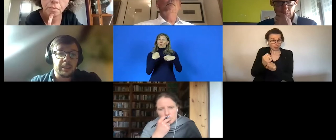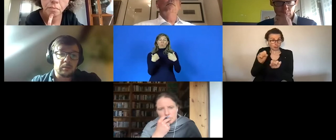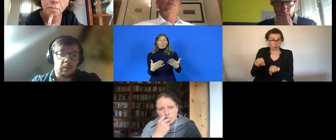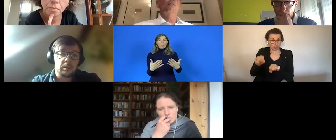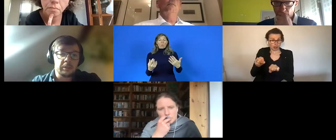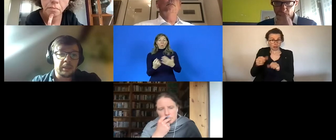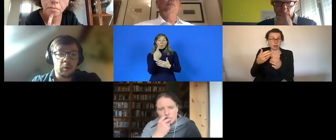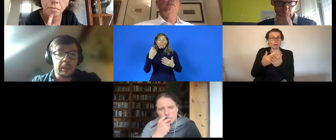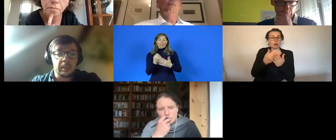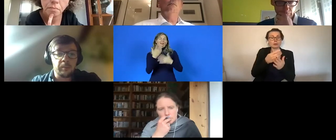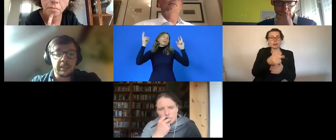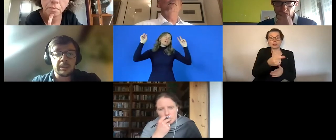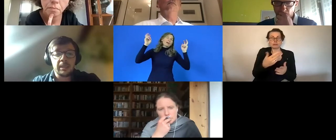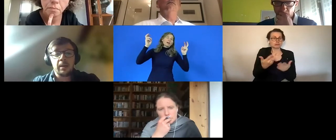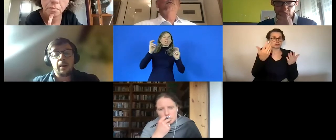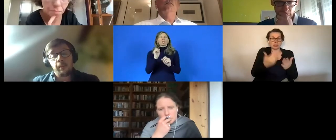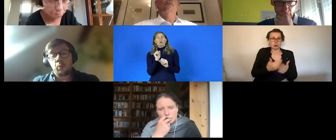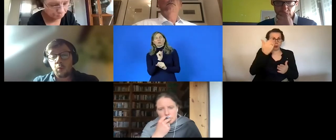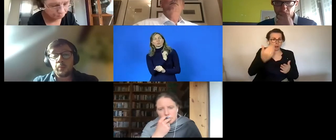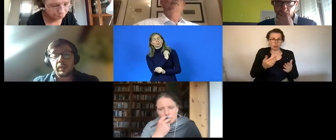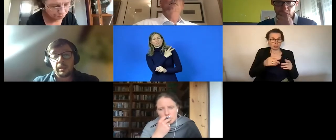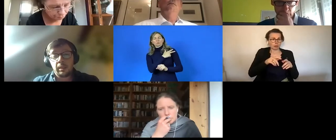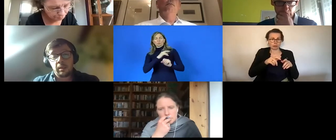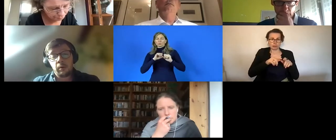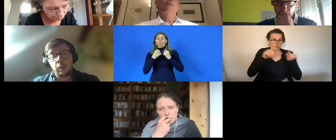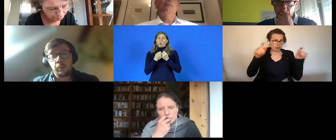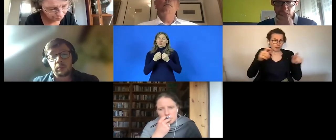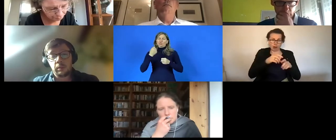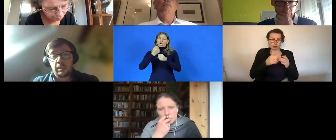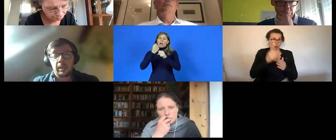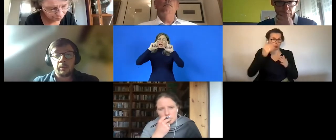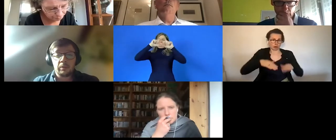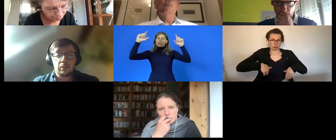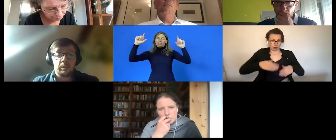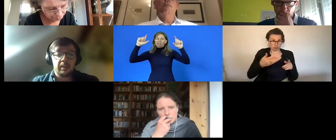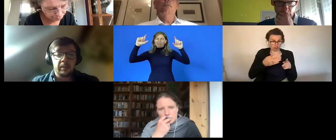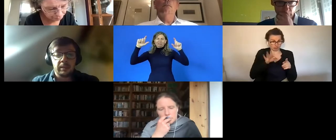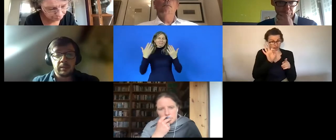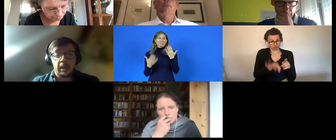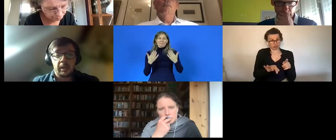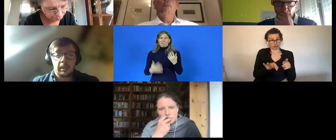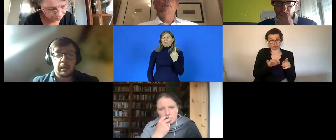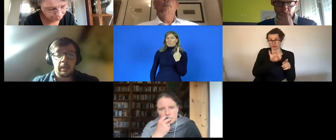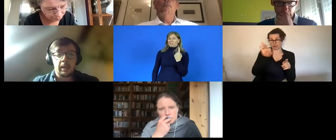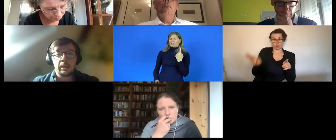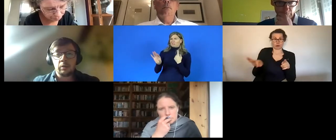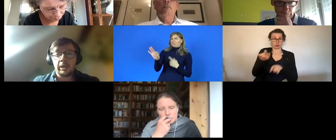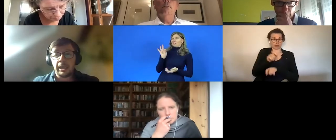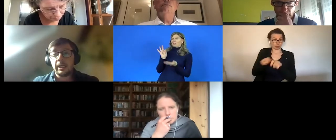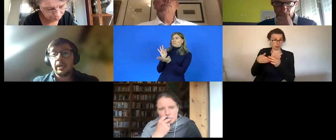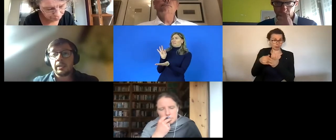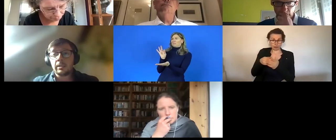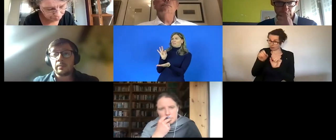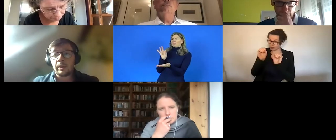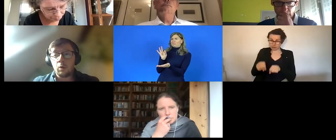enterprises or social economy enterprises could be the only option that persons with disabilities can can enjoy